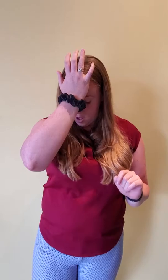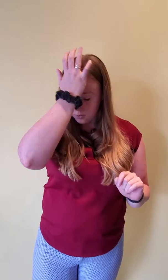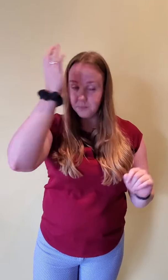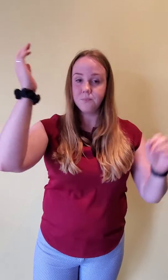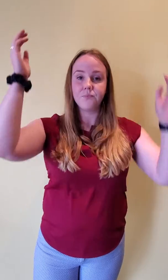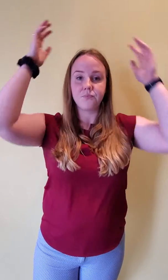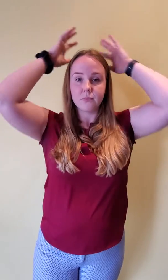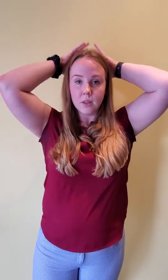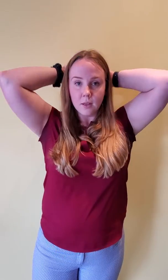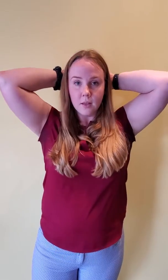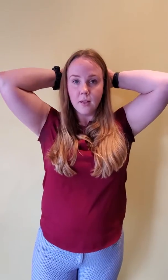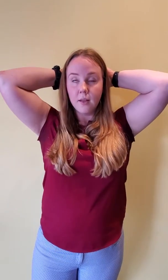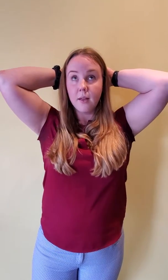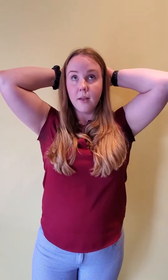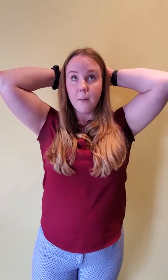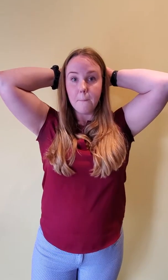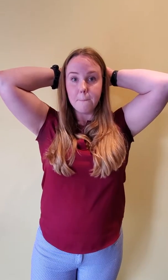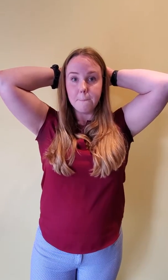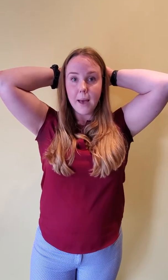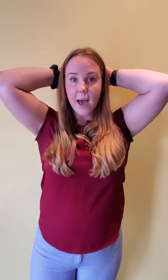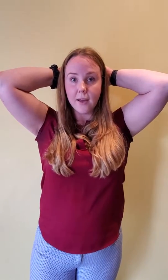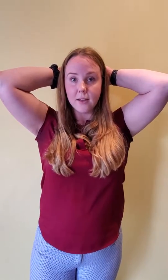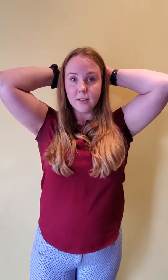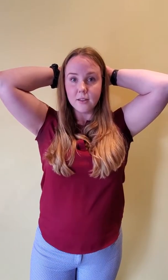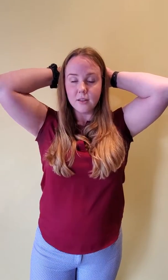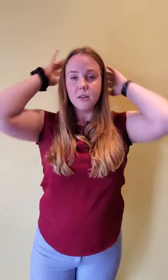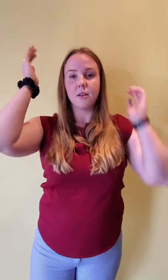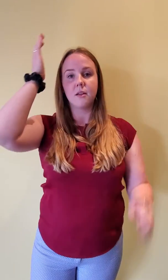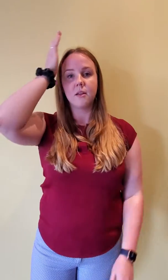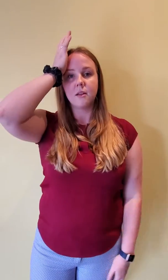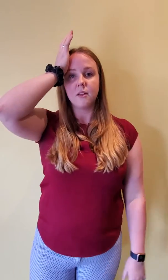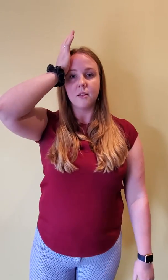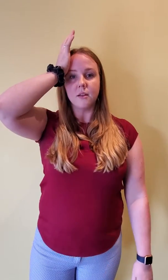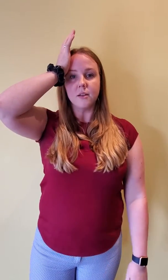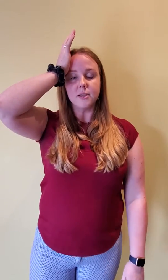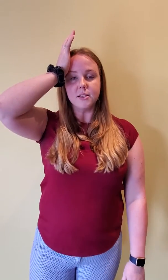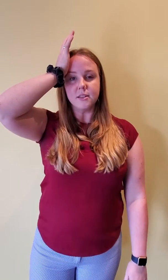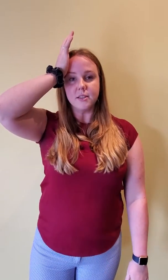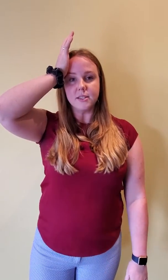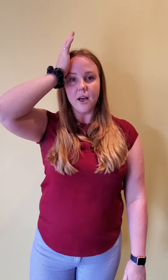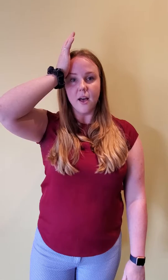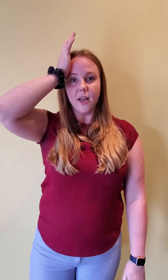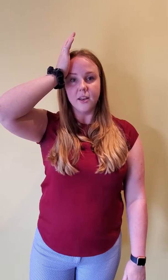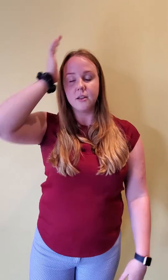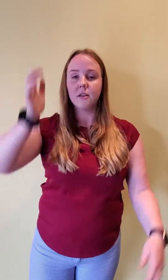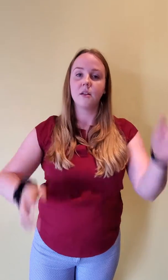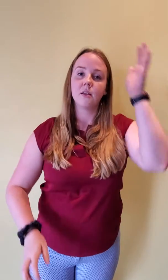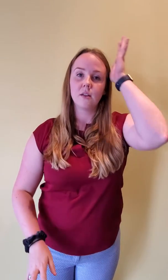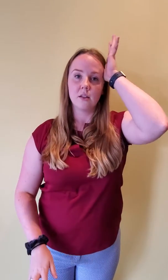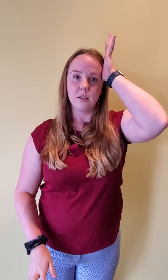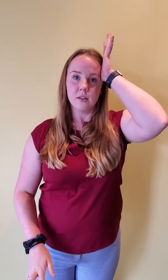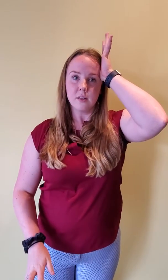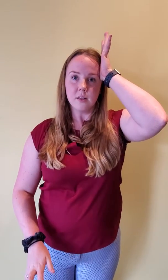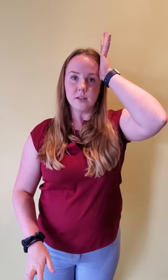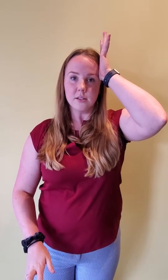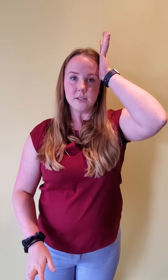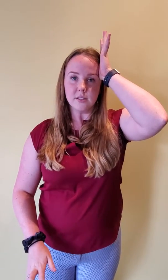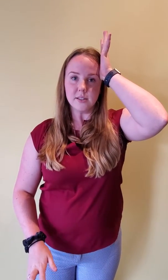back, to the side, to the